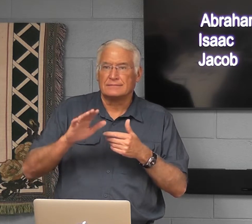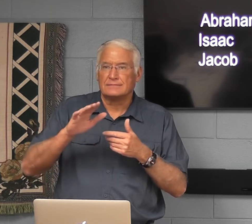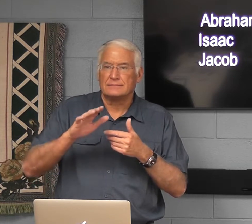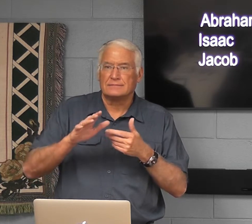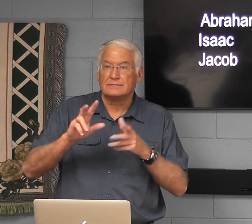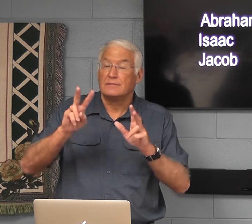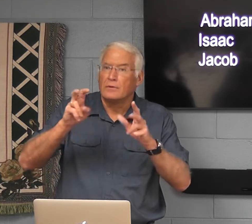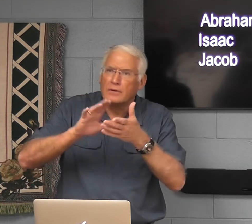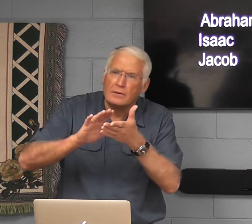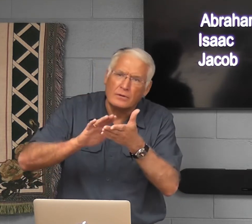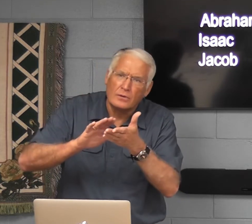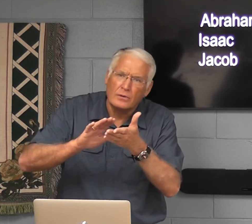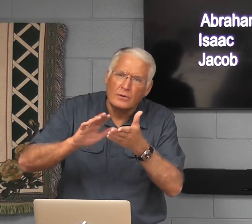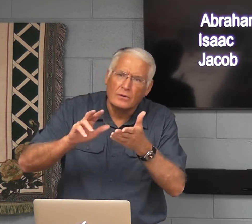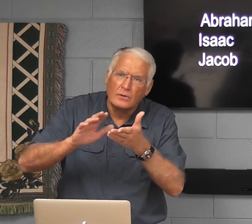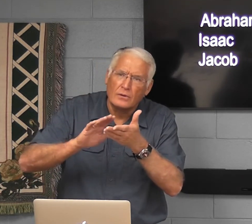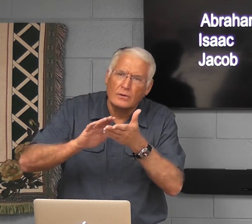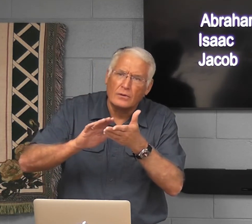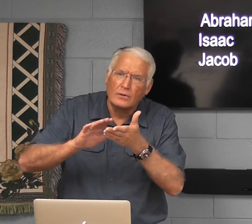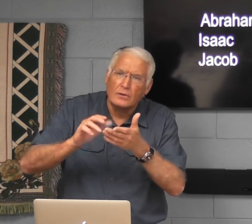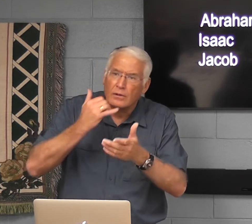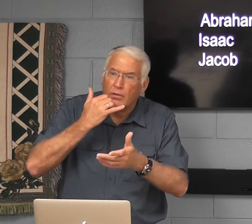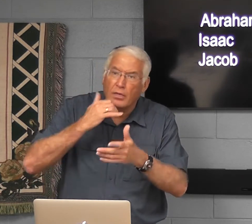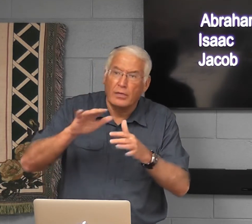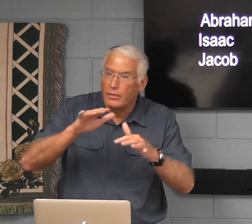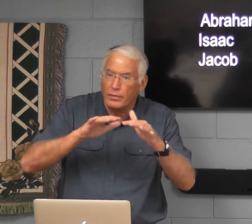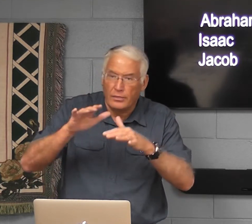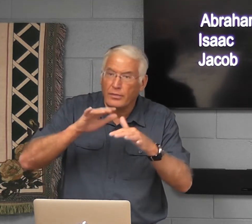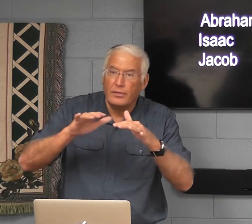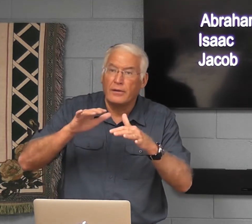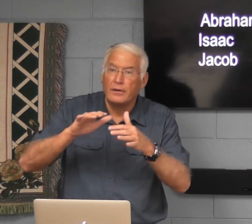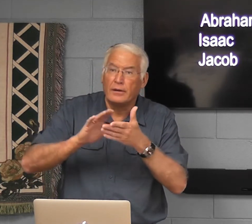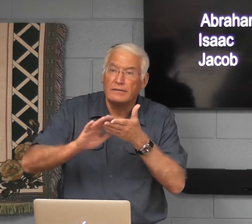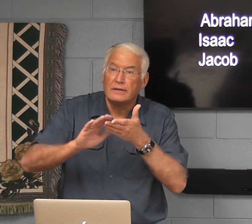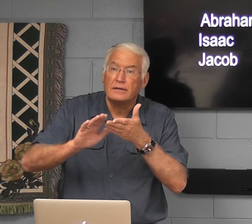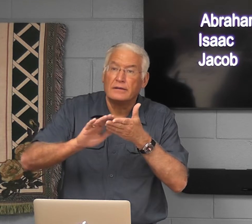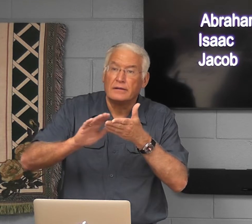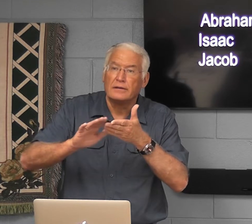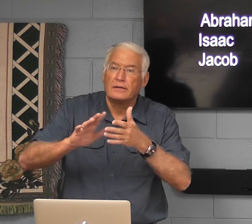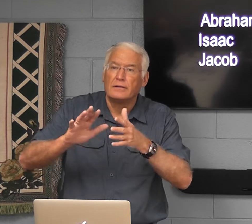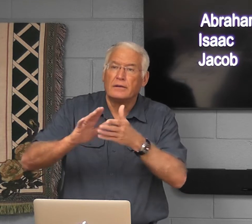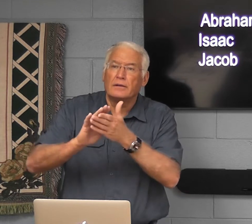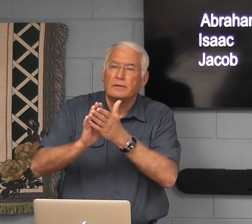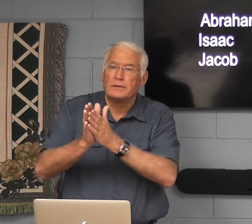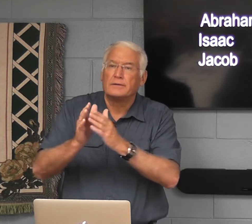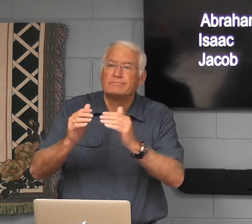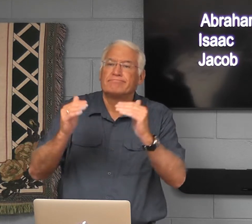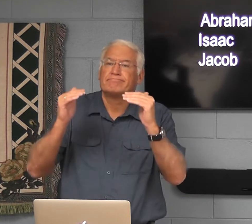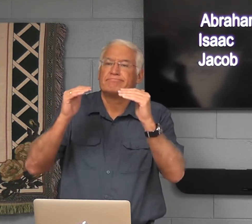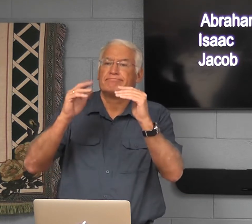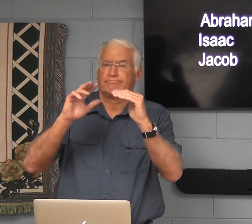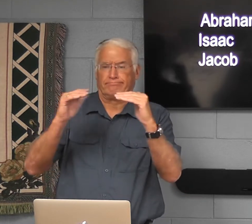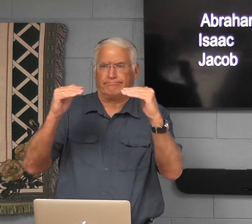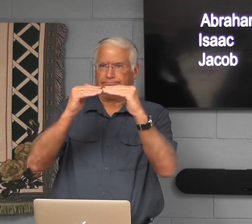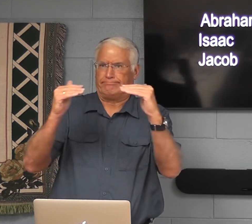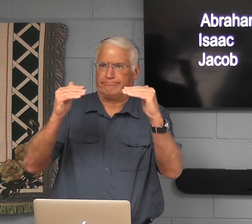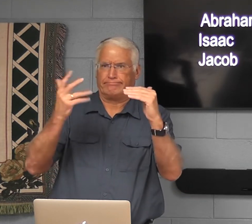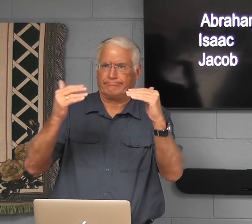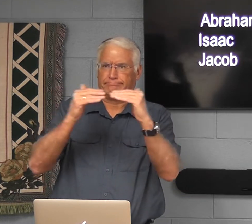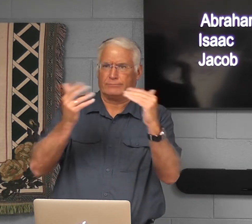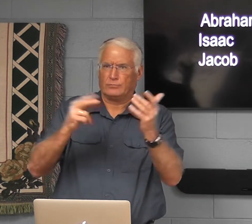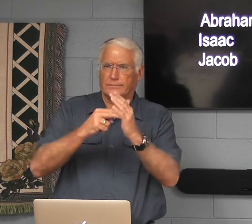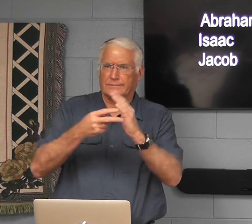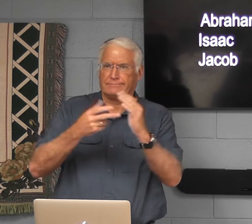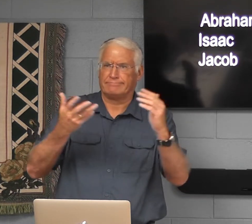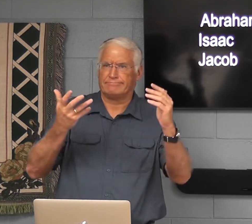just